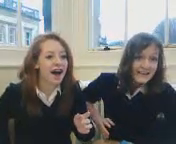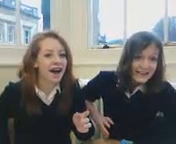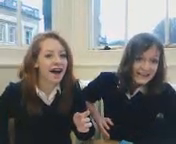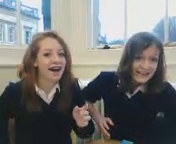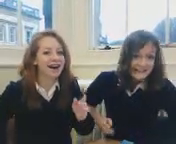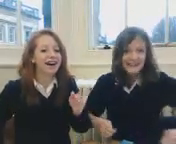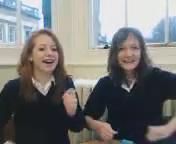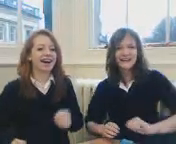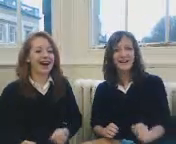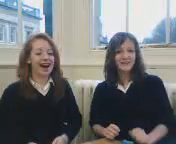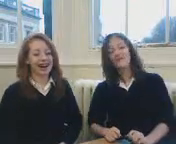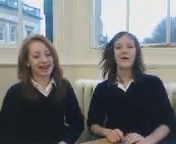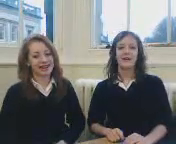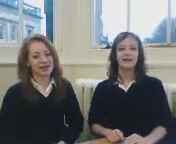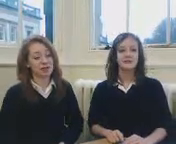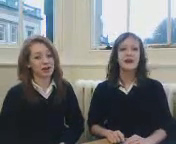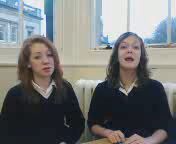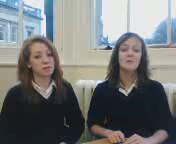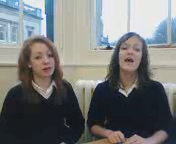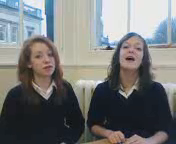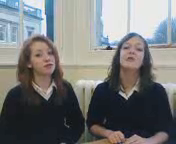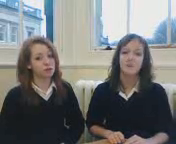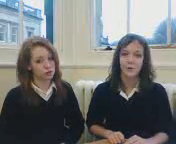Far, dream will do.